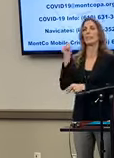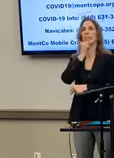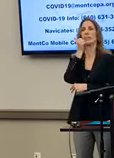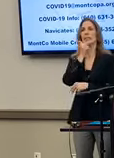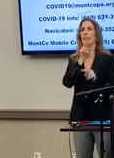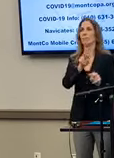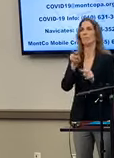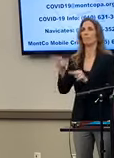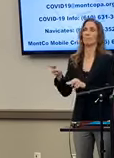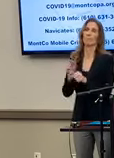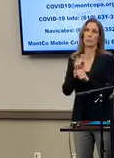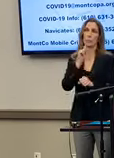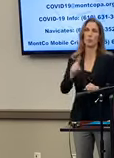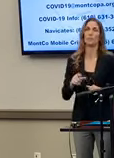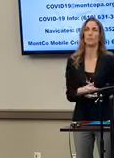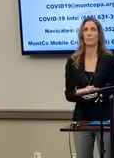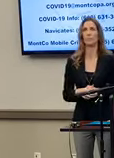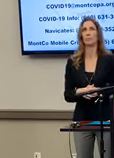-day basis, to be sure.